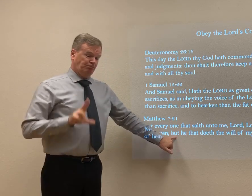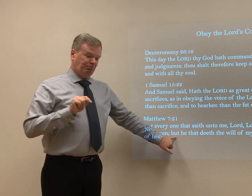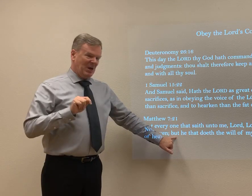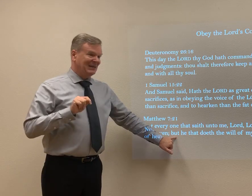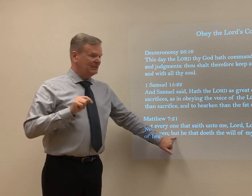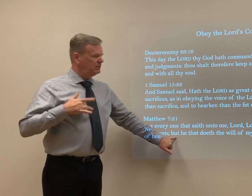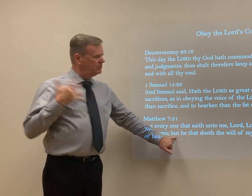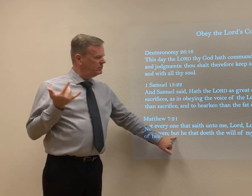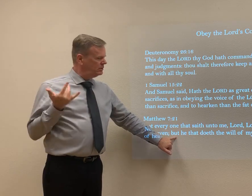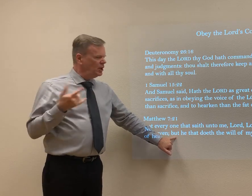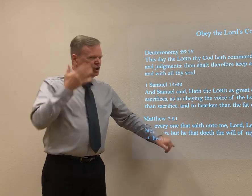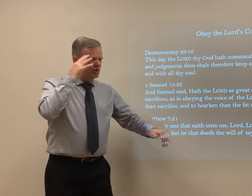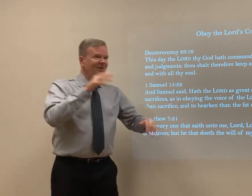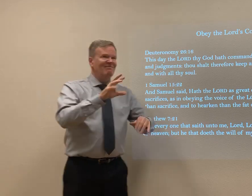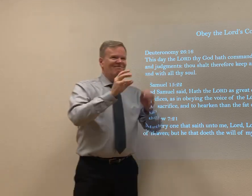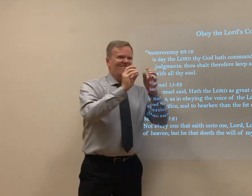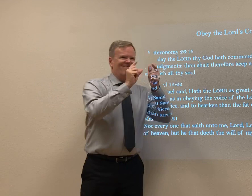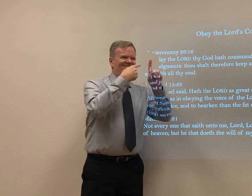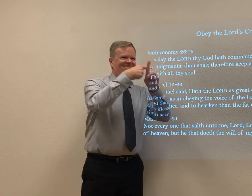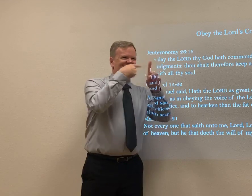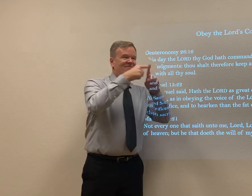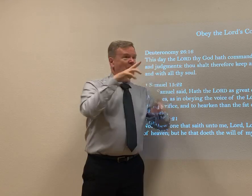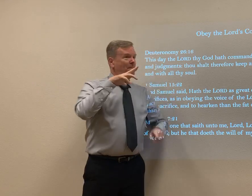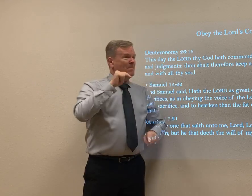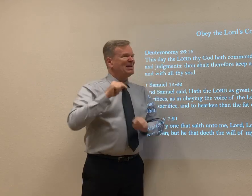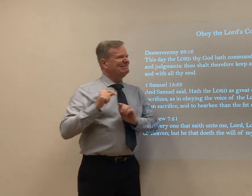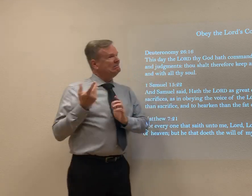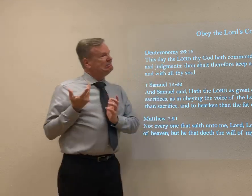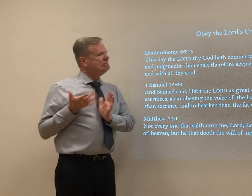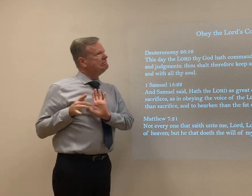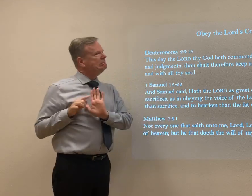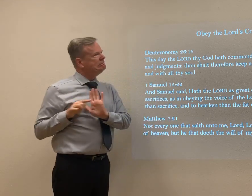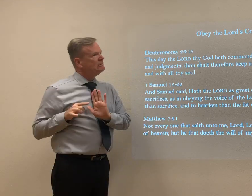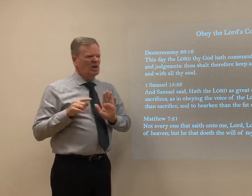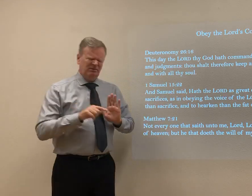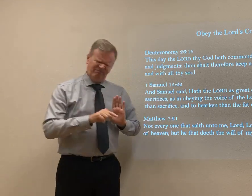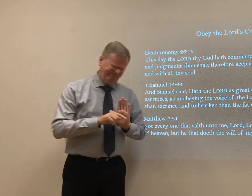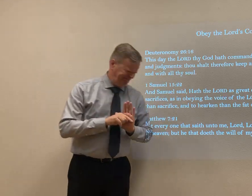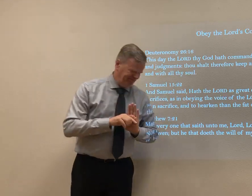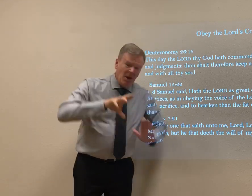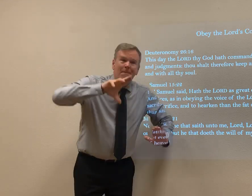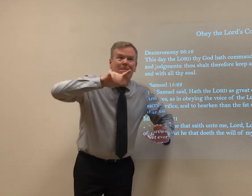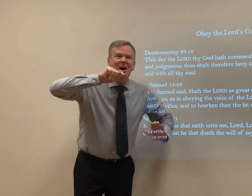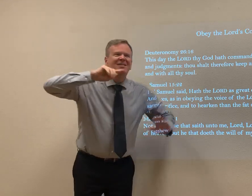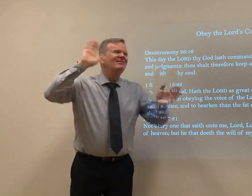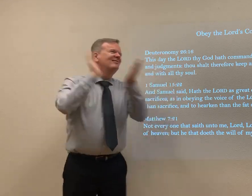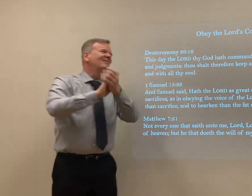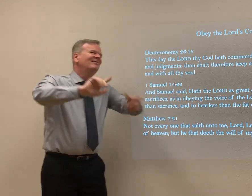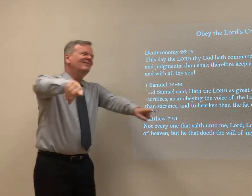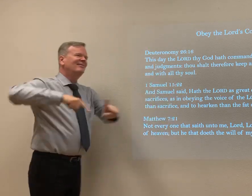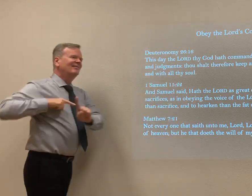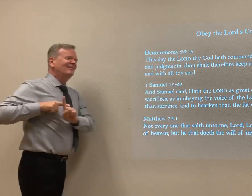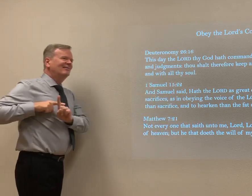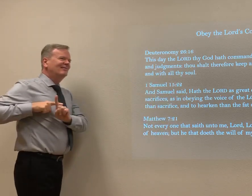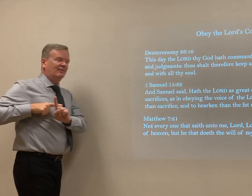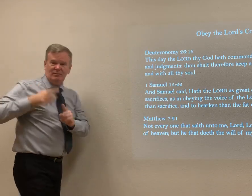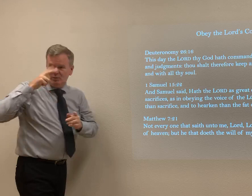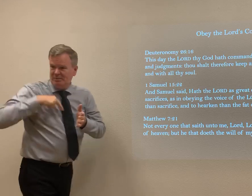But, but, you we understand. We're saying one thing, however, something's going to change here in a second. Negative, but positive. Positive,